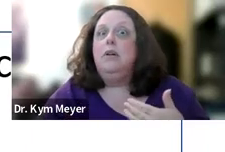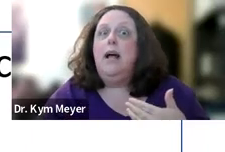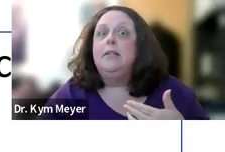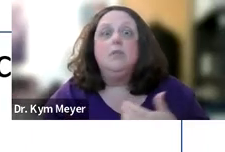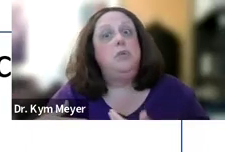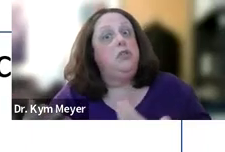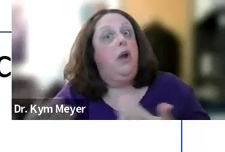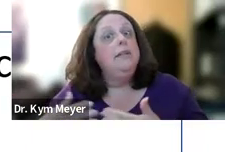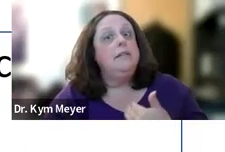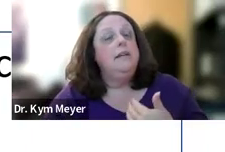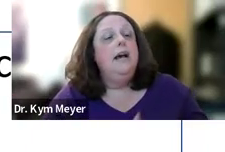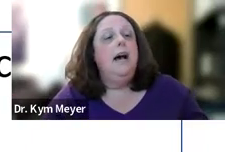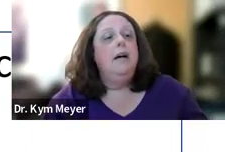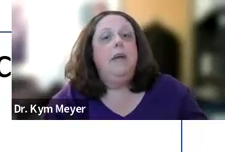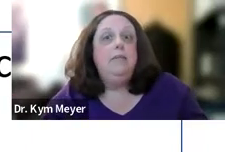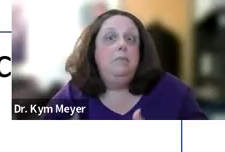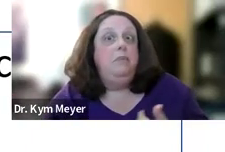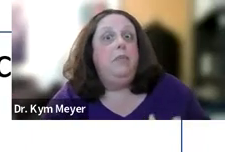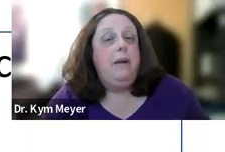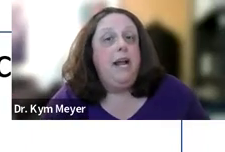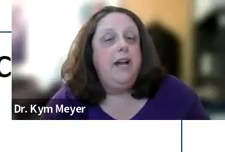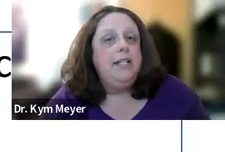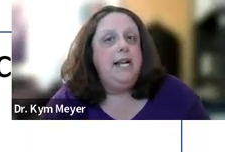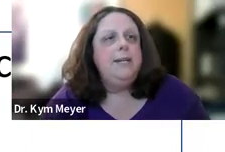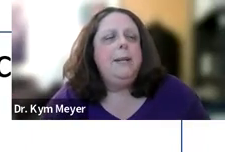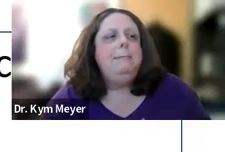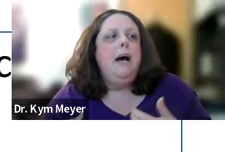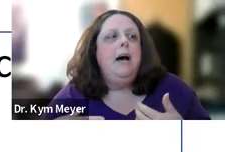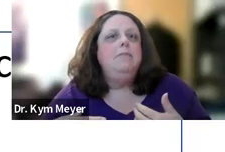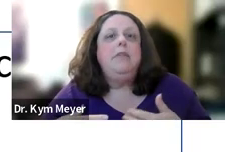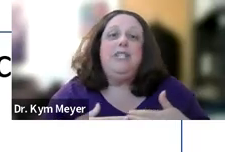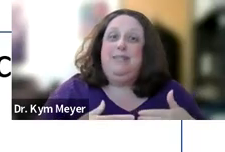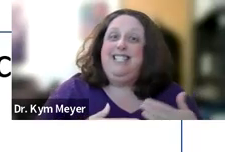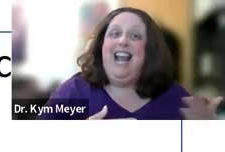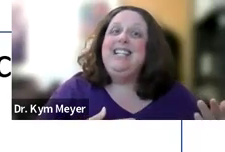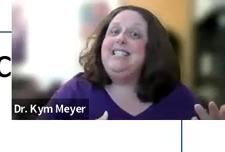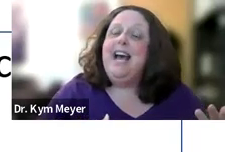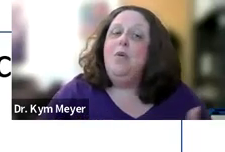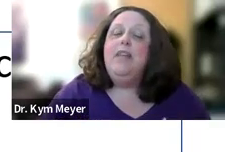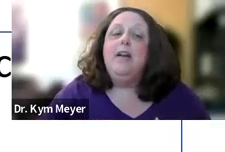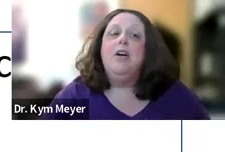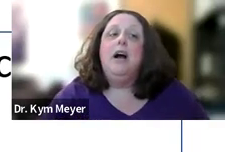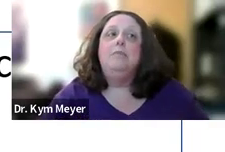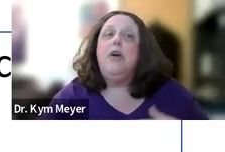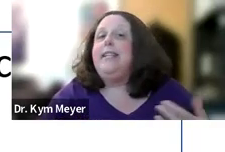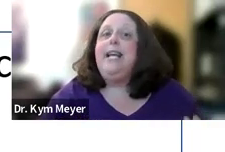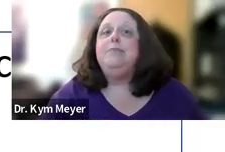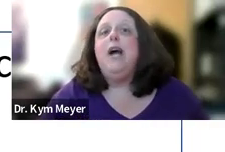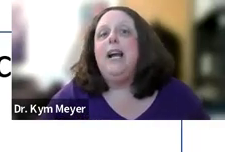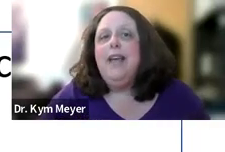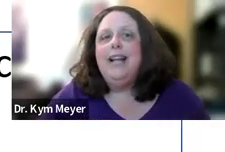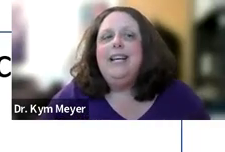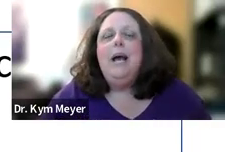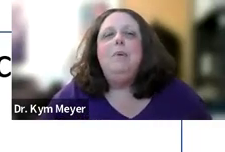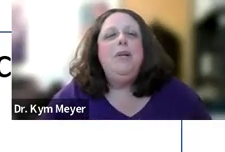their own clients, which is great. Um, and, and they might have that data. Um, there's some states now that are, um, trying to